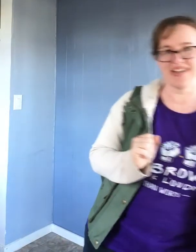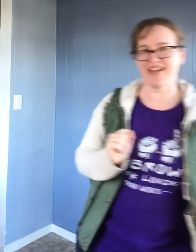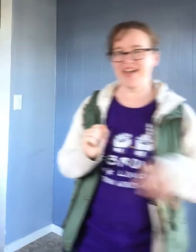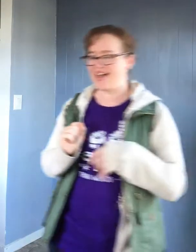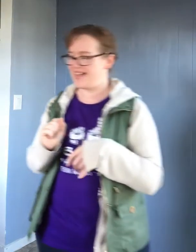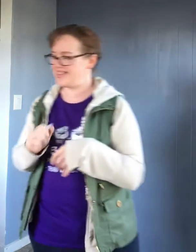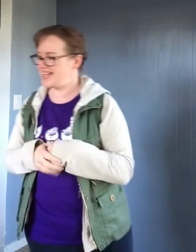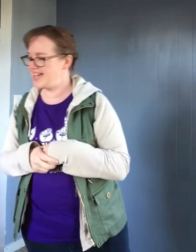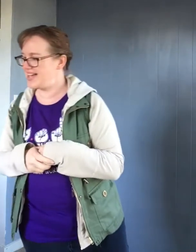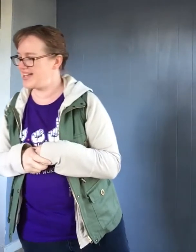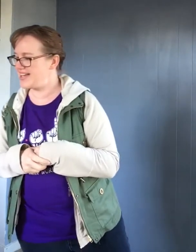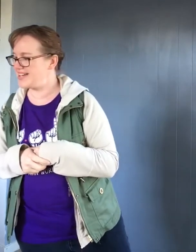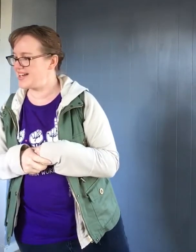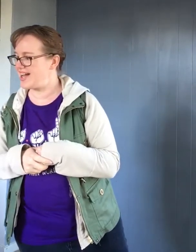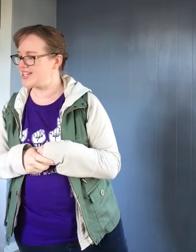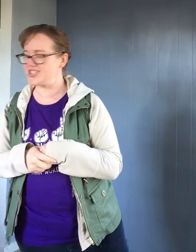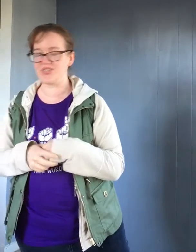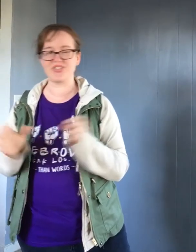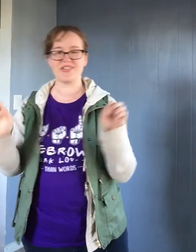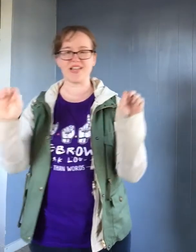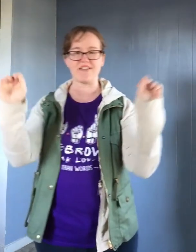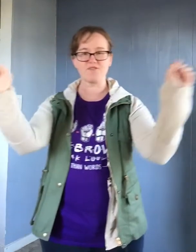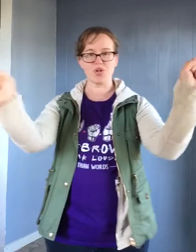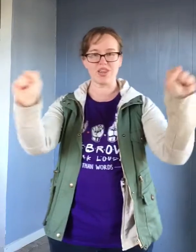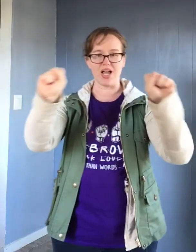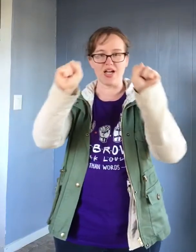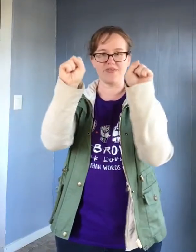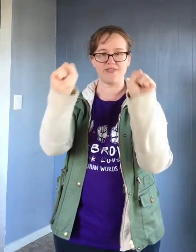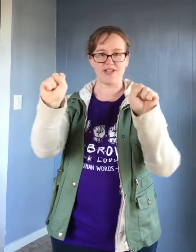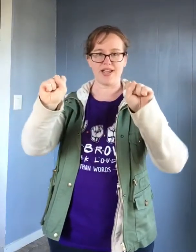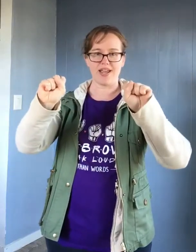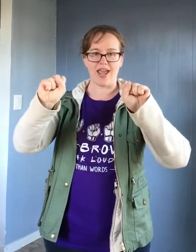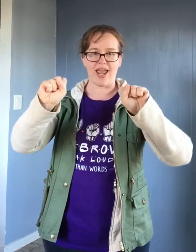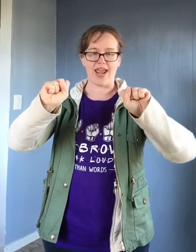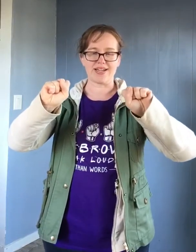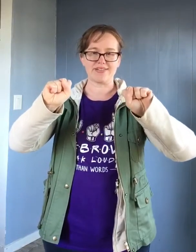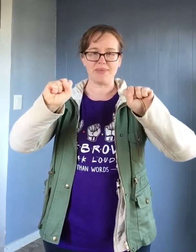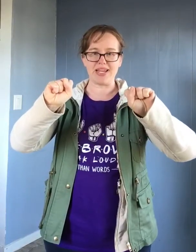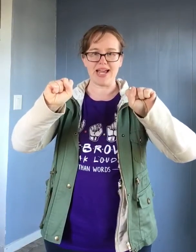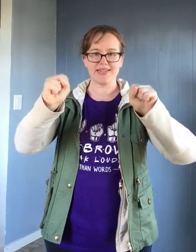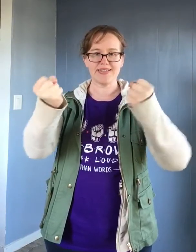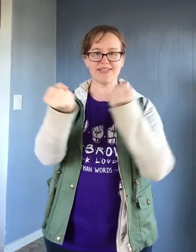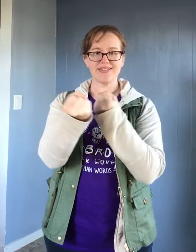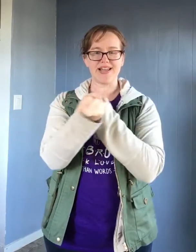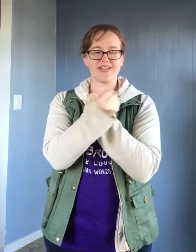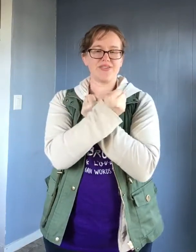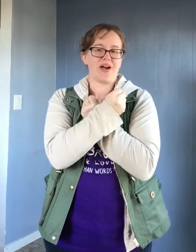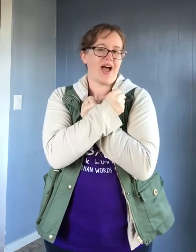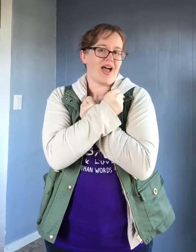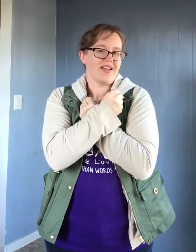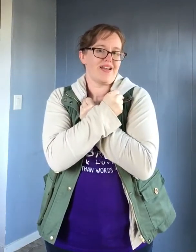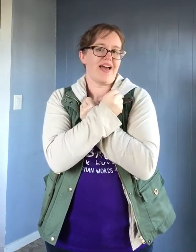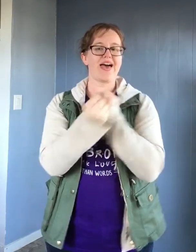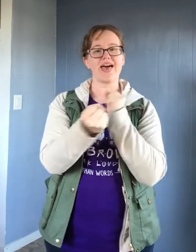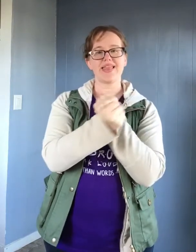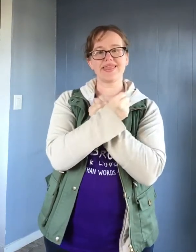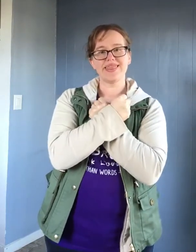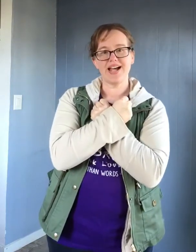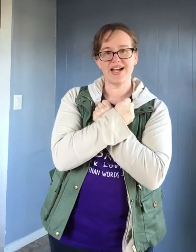And then I showed you the sign for love. Hands make S's and you hug. Love.